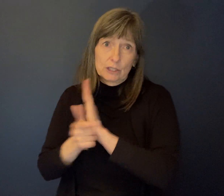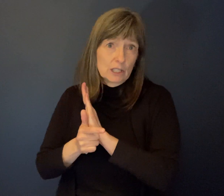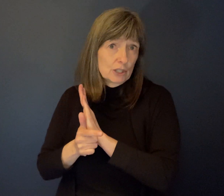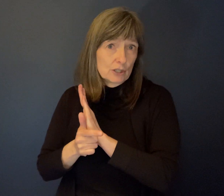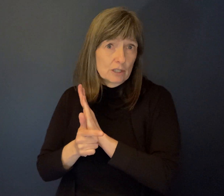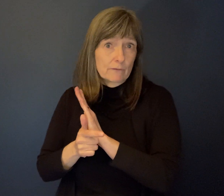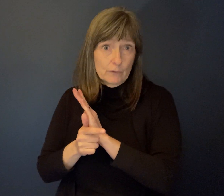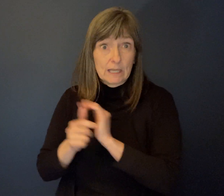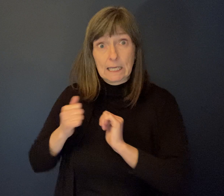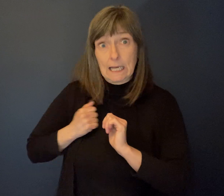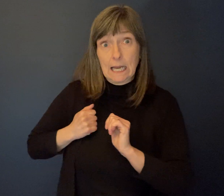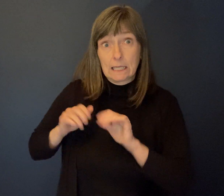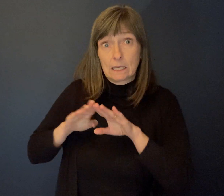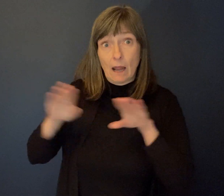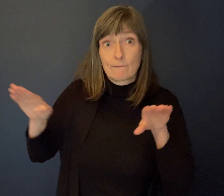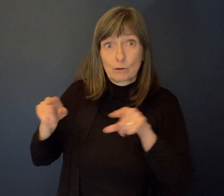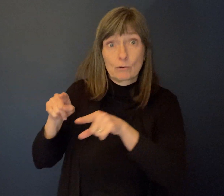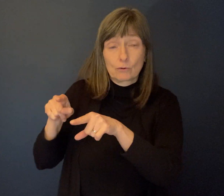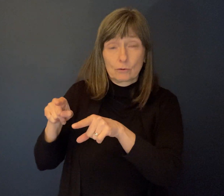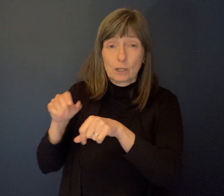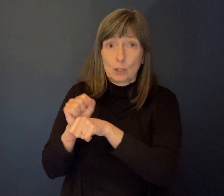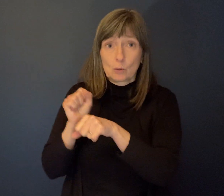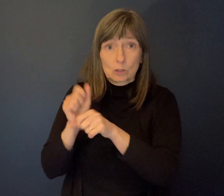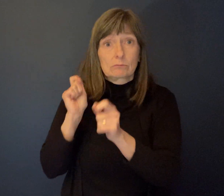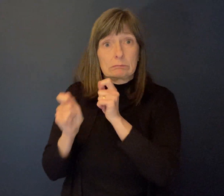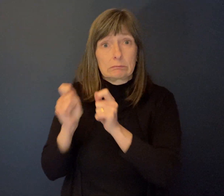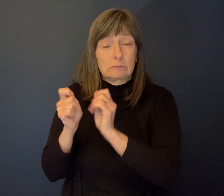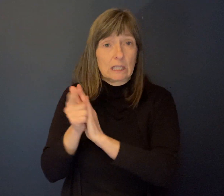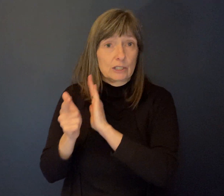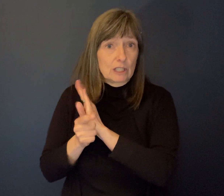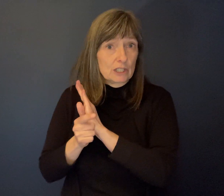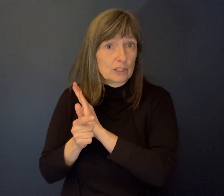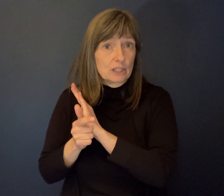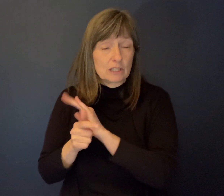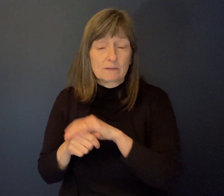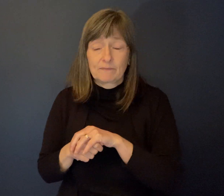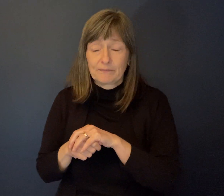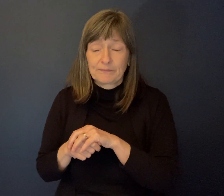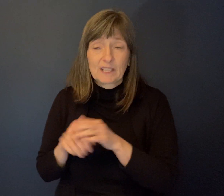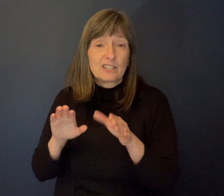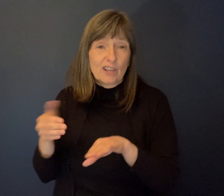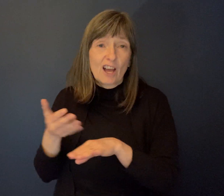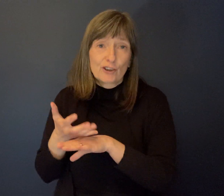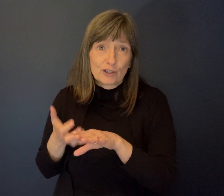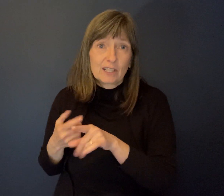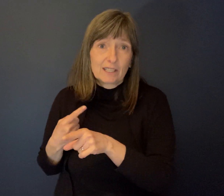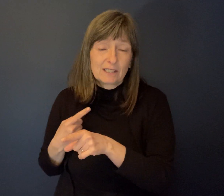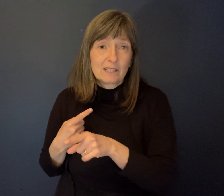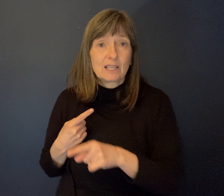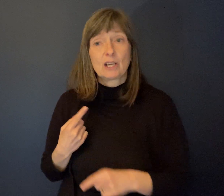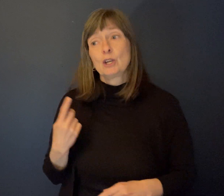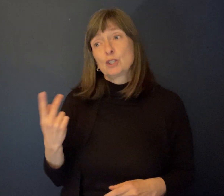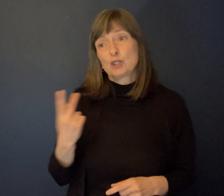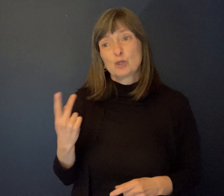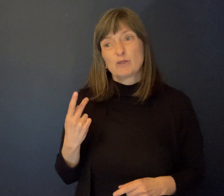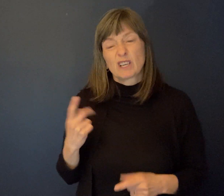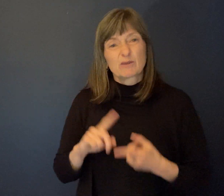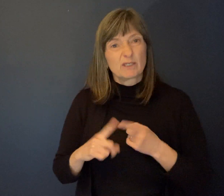level. He was just simply an amazing man and gone well before his time. Uh, Eric and I would talk about legislation. Joanne,